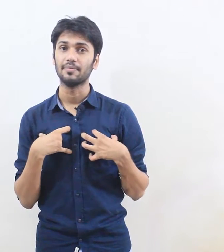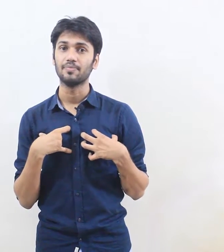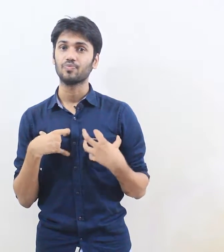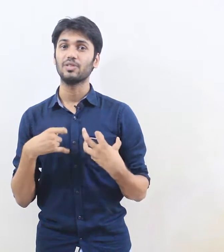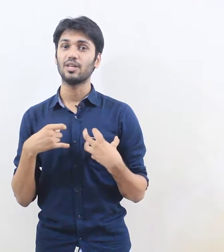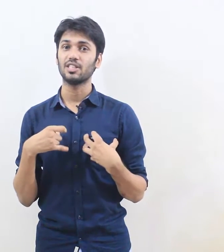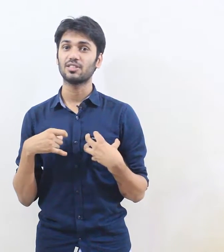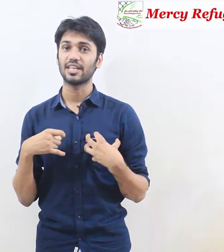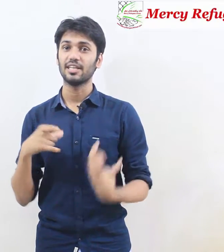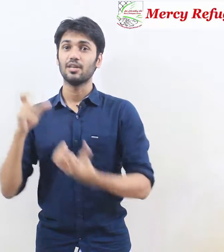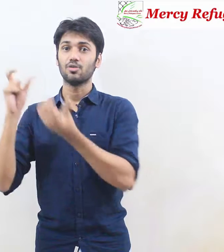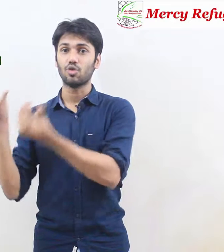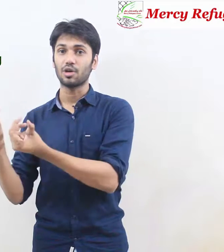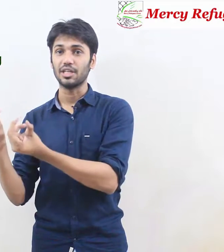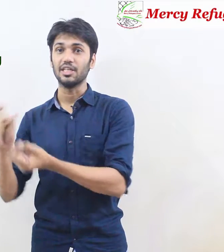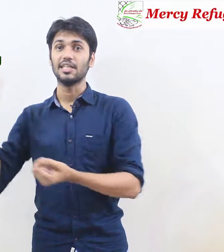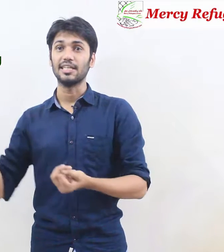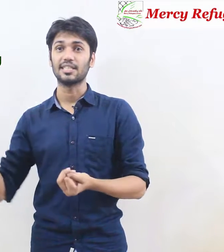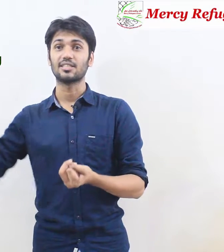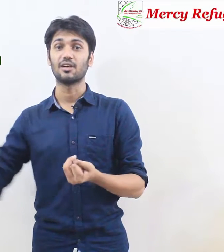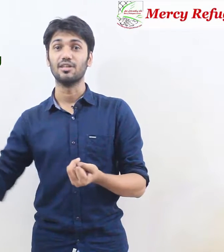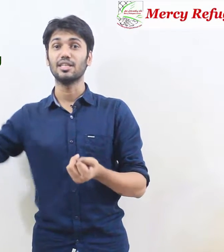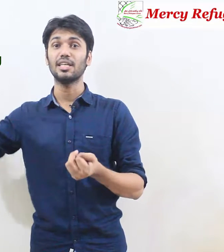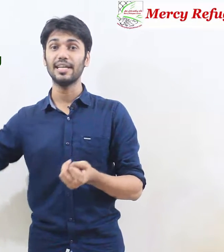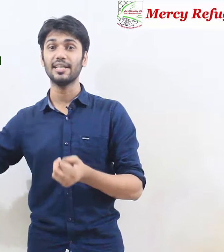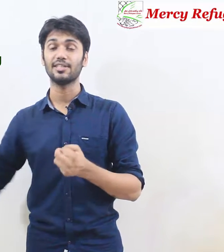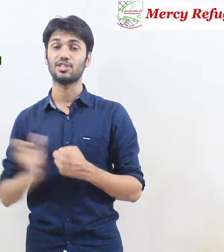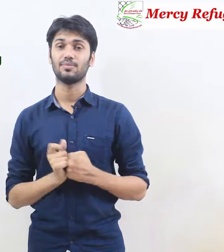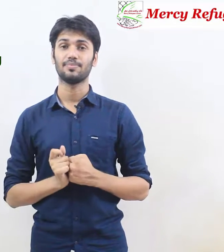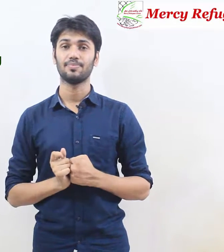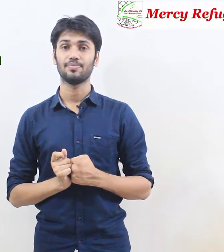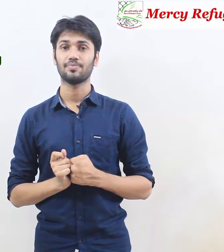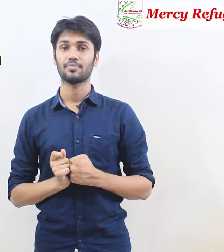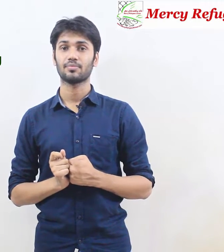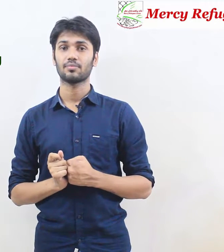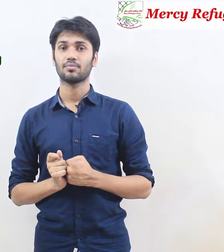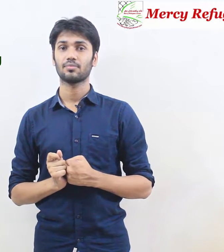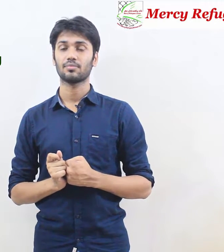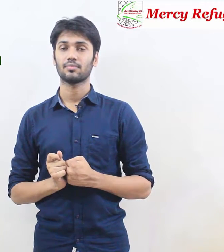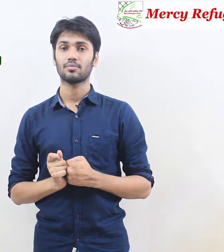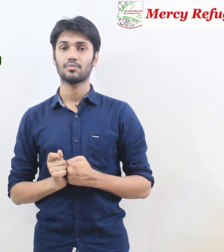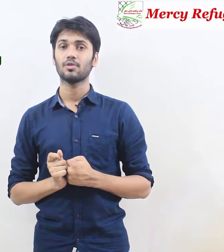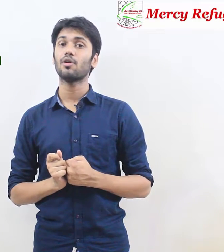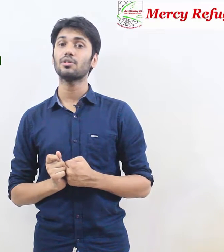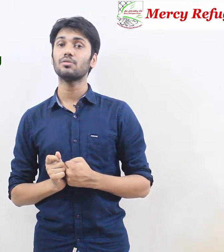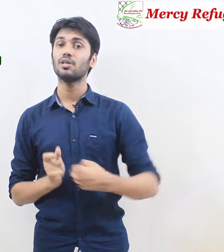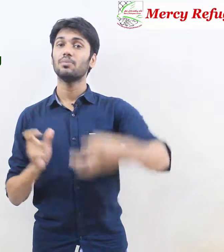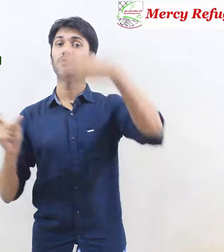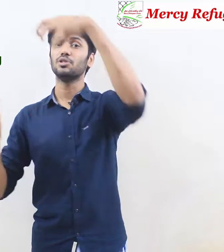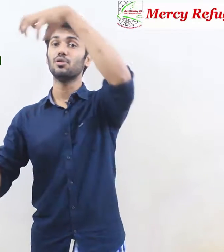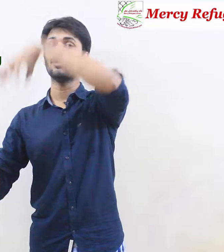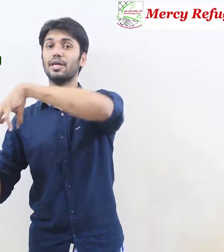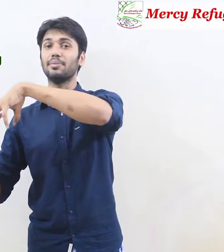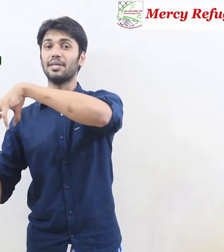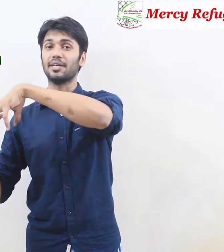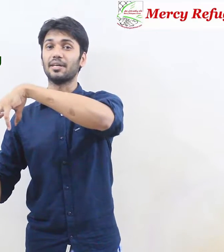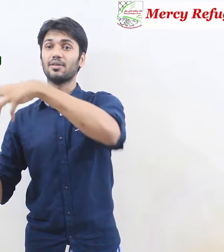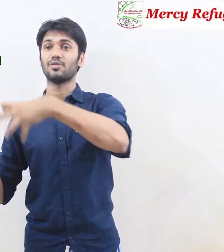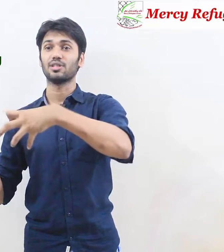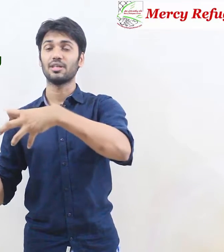if I just say Rocky is learning English or you could put your name here for